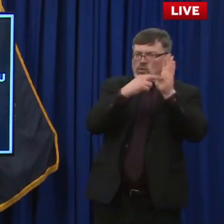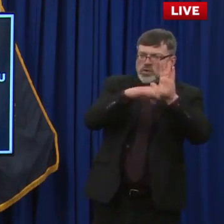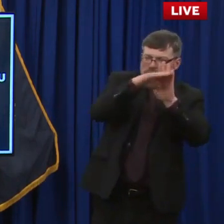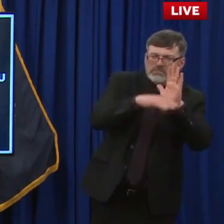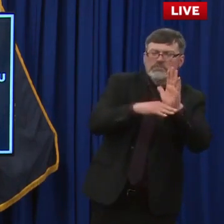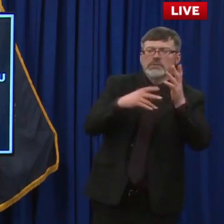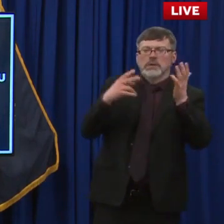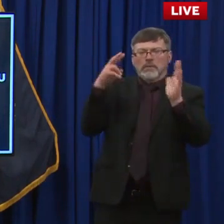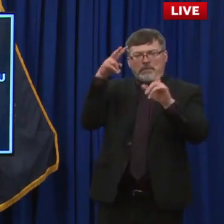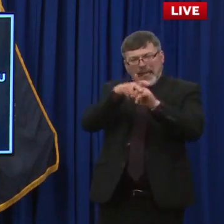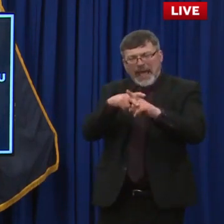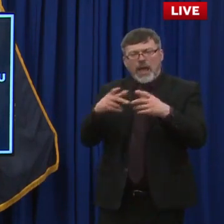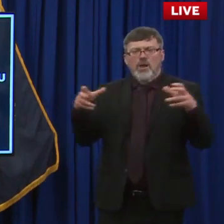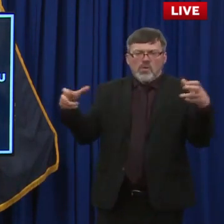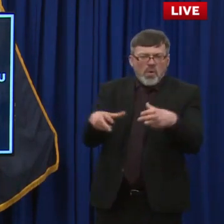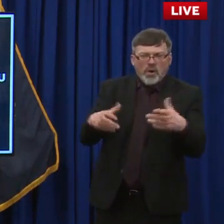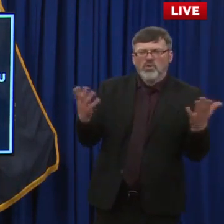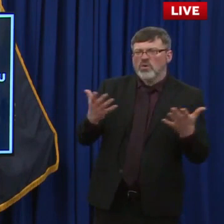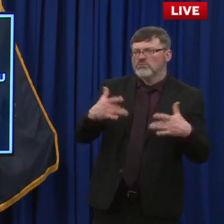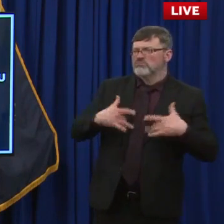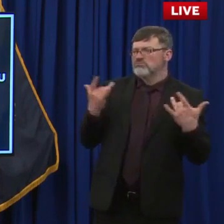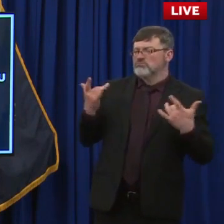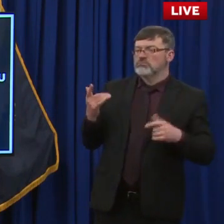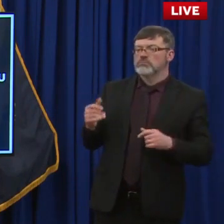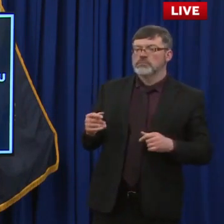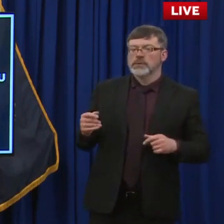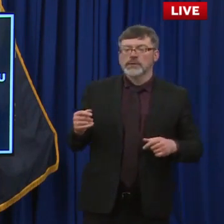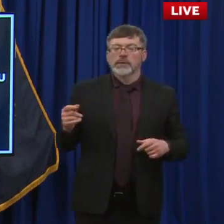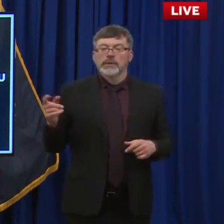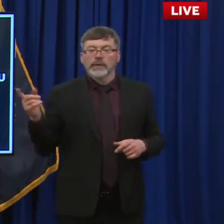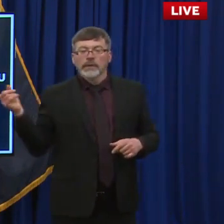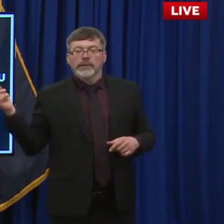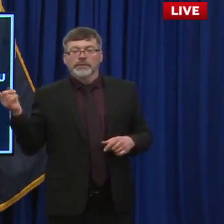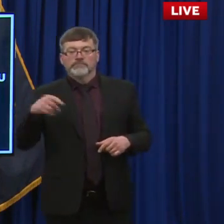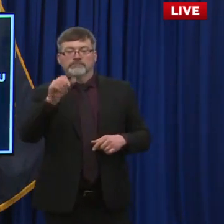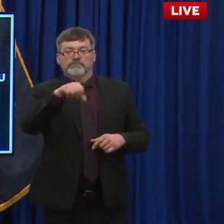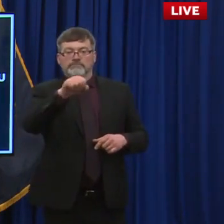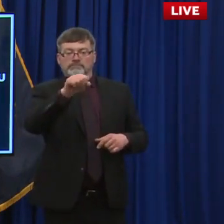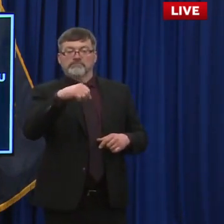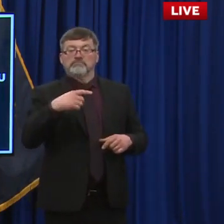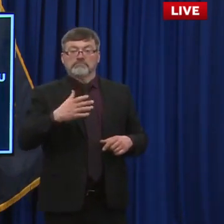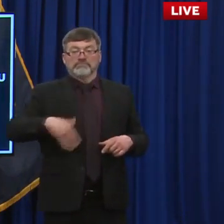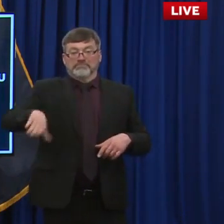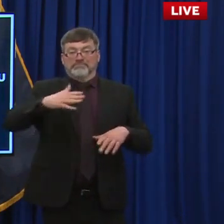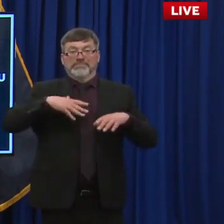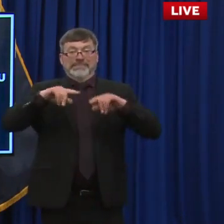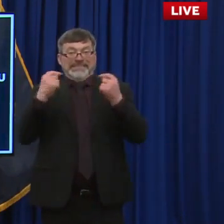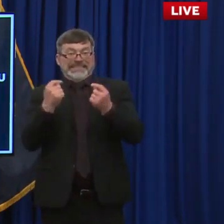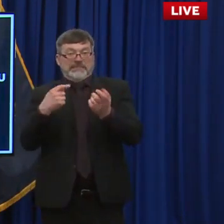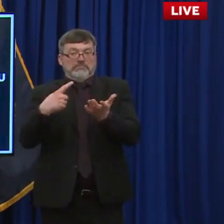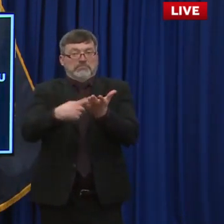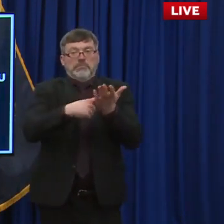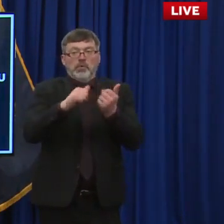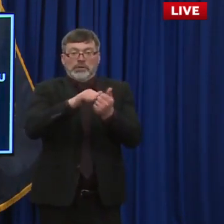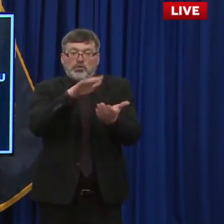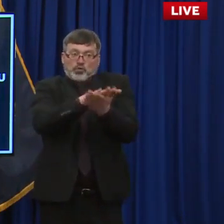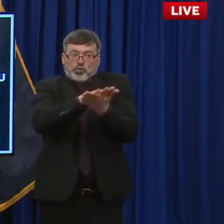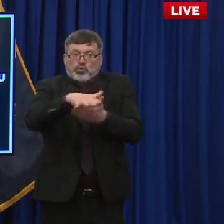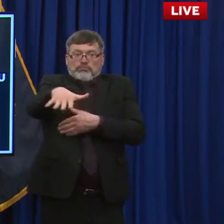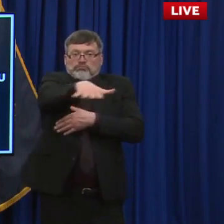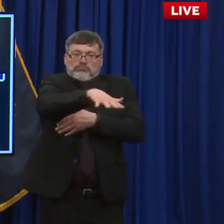a topic that we talked about with our school partners on our weekly occurring partner call.